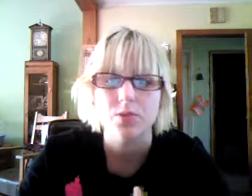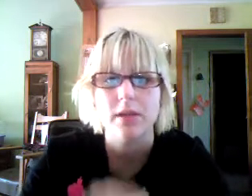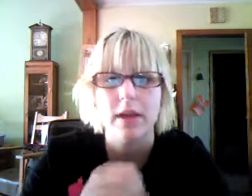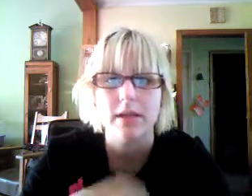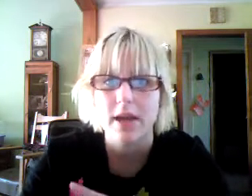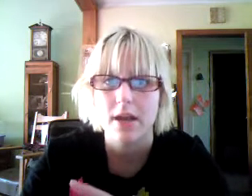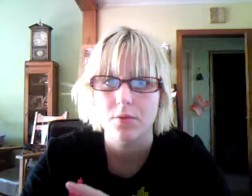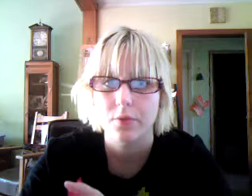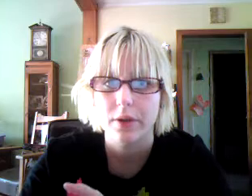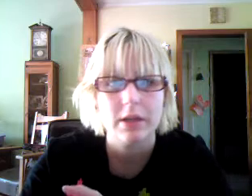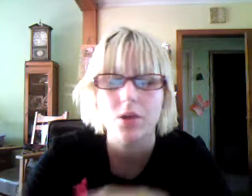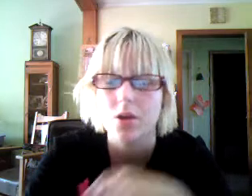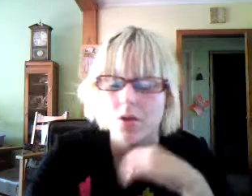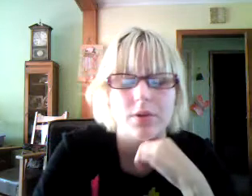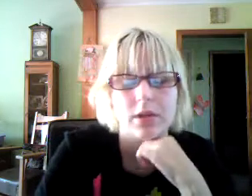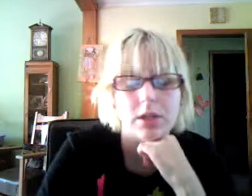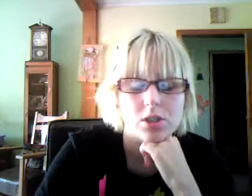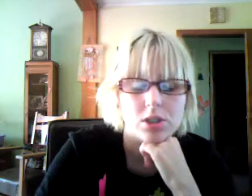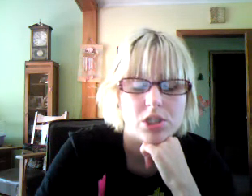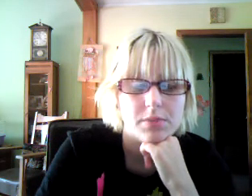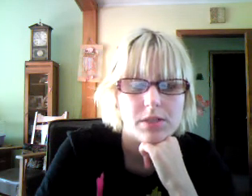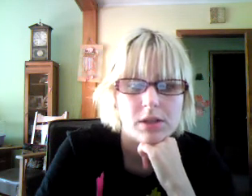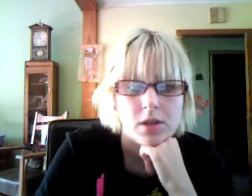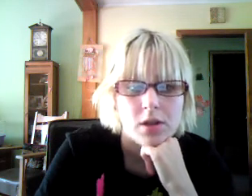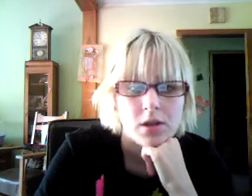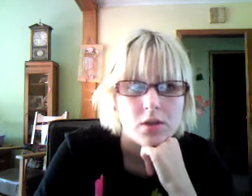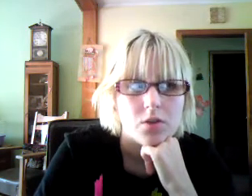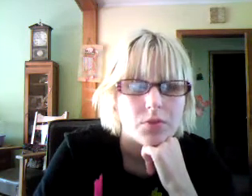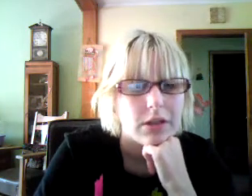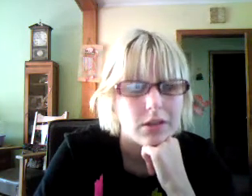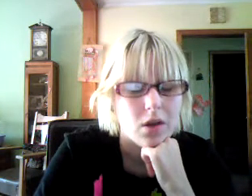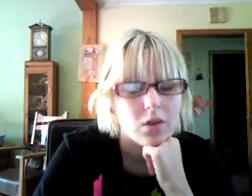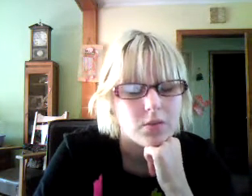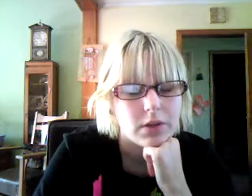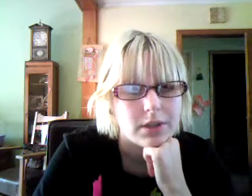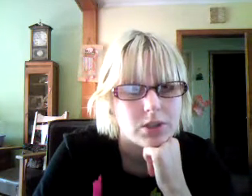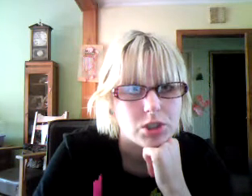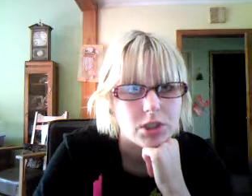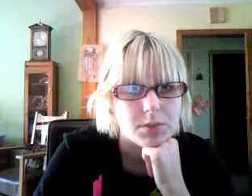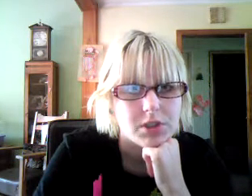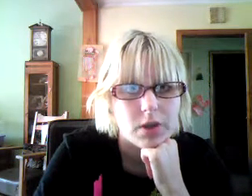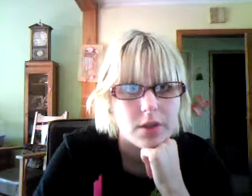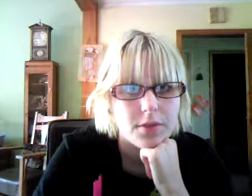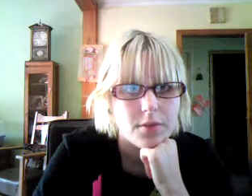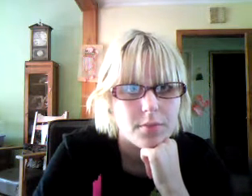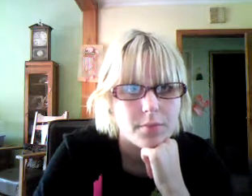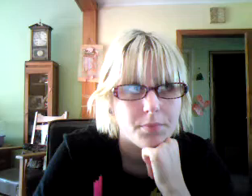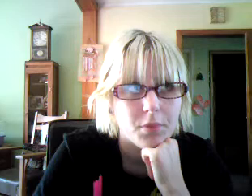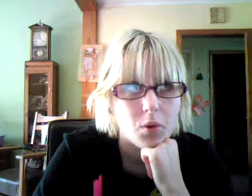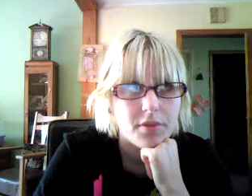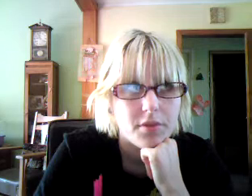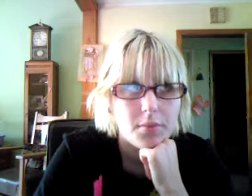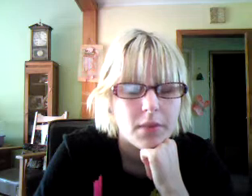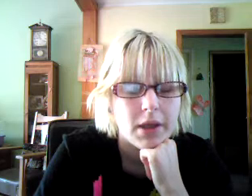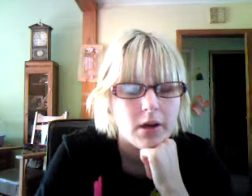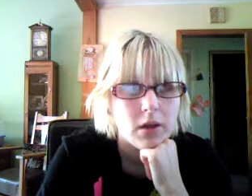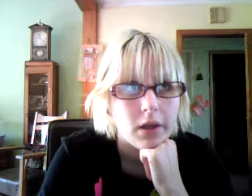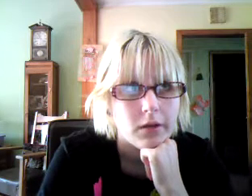and has had really good relationships, really long relationships with both male and